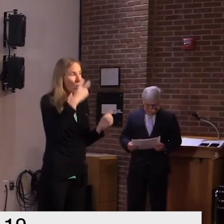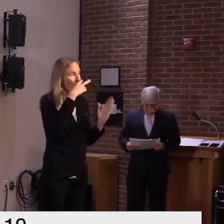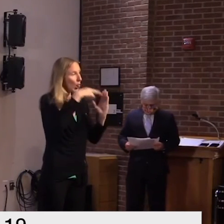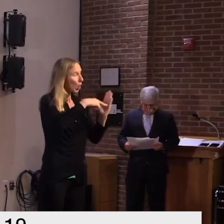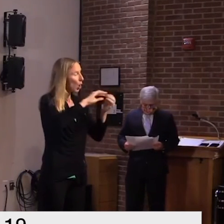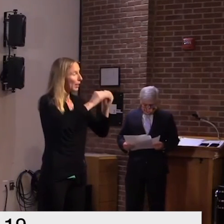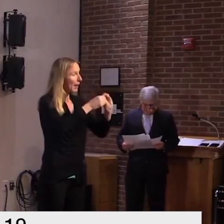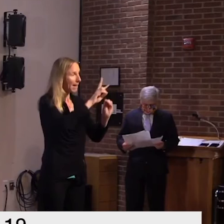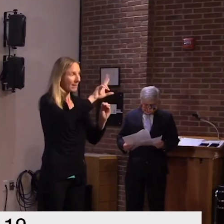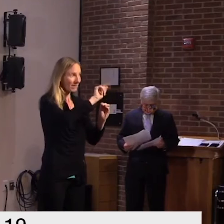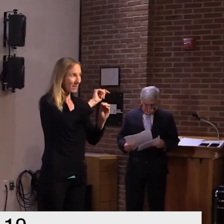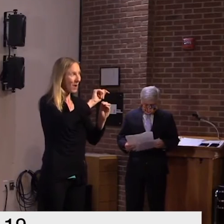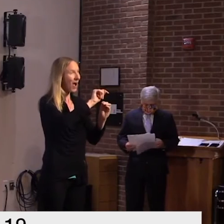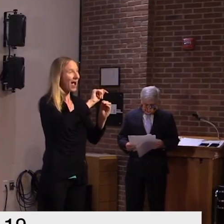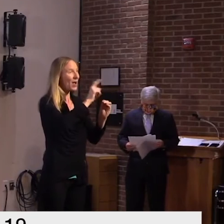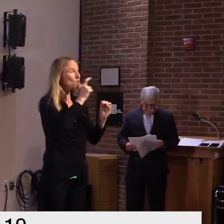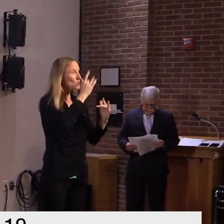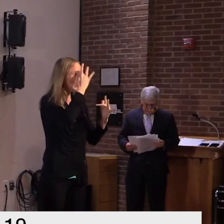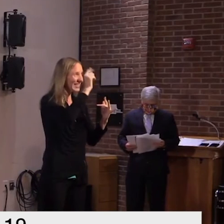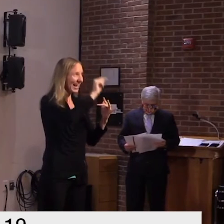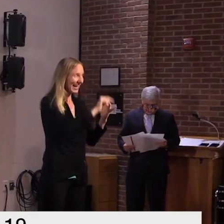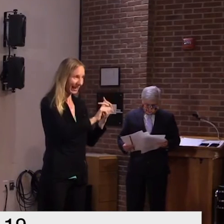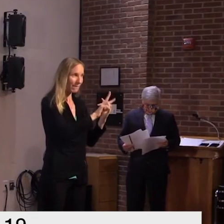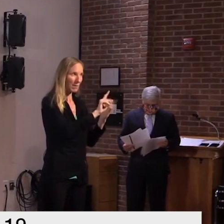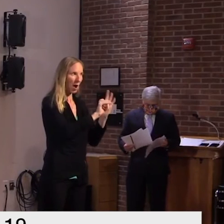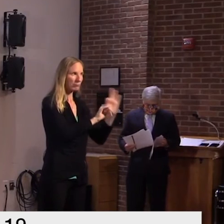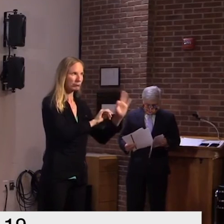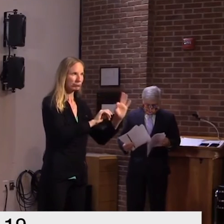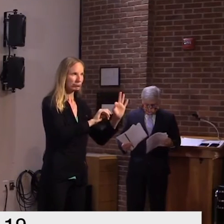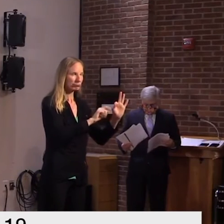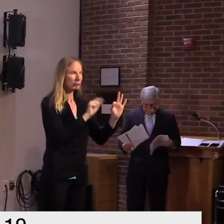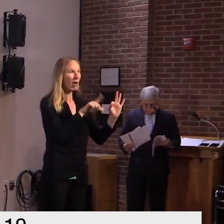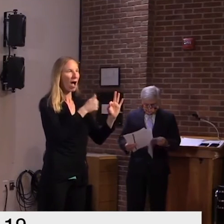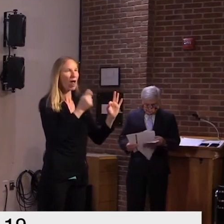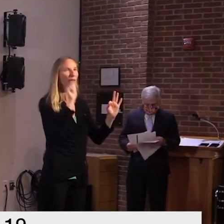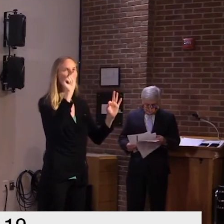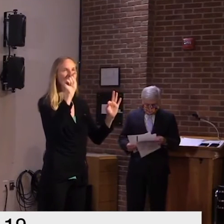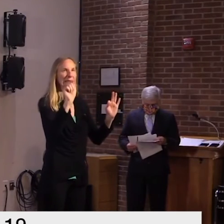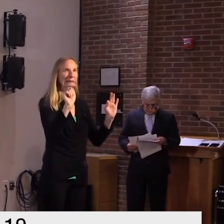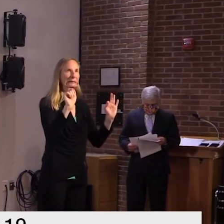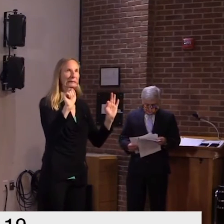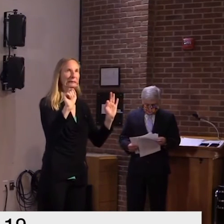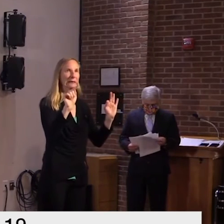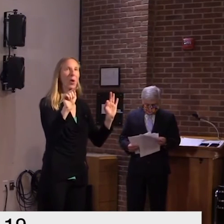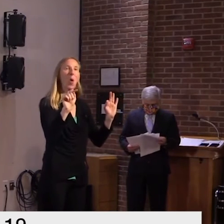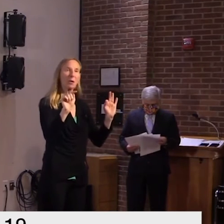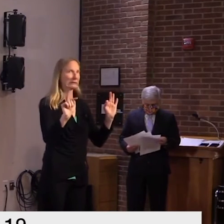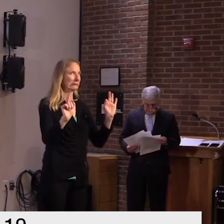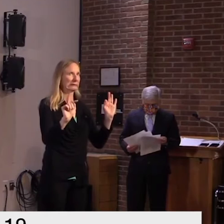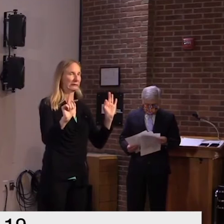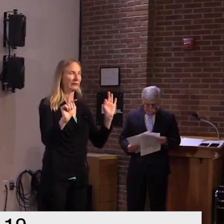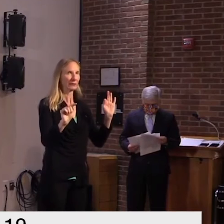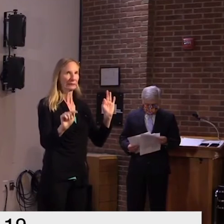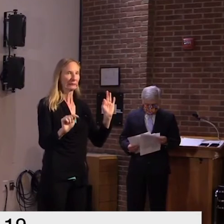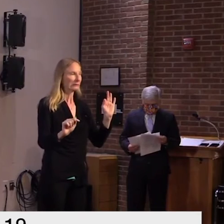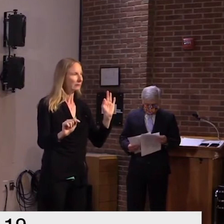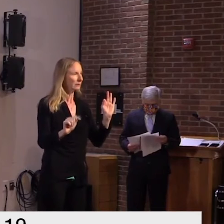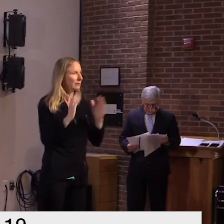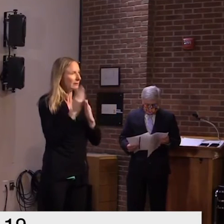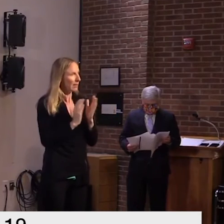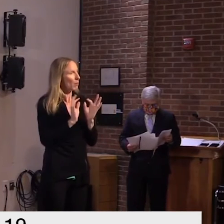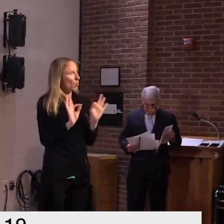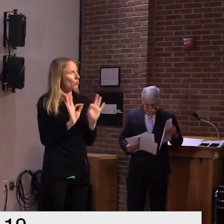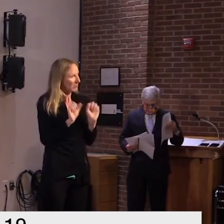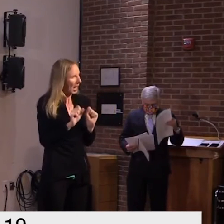data we show every friday clearly there are preferred locations and less preferred locations that you'd want to travel to